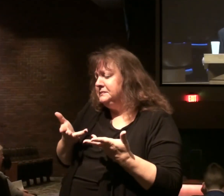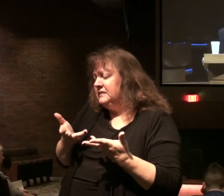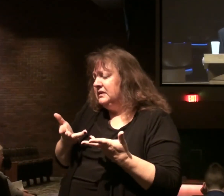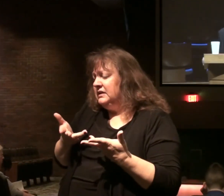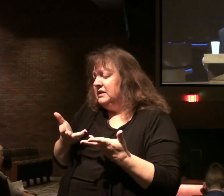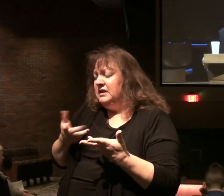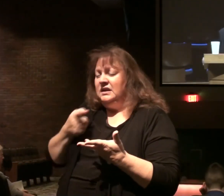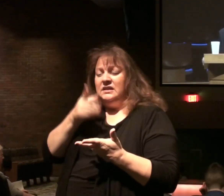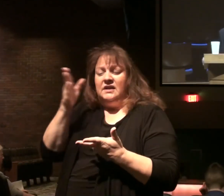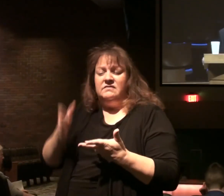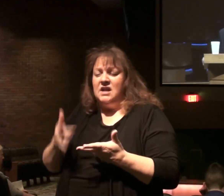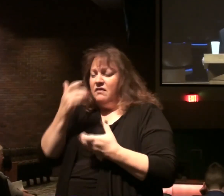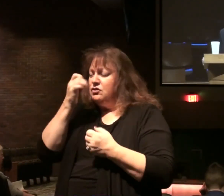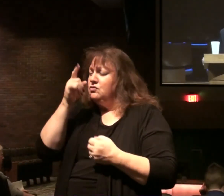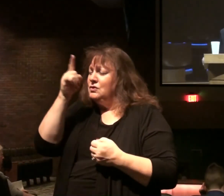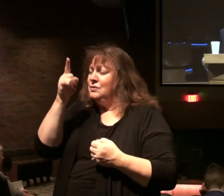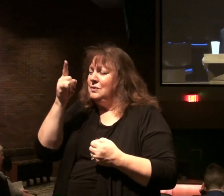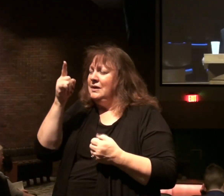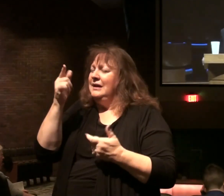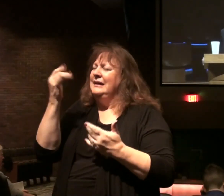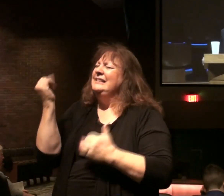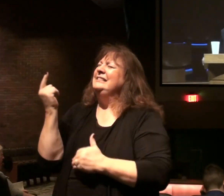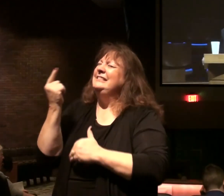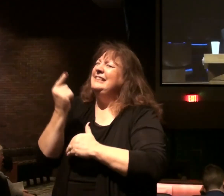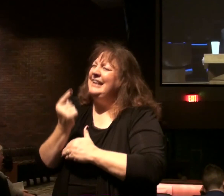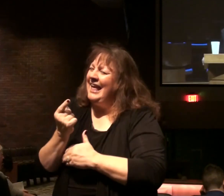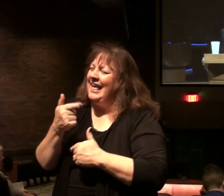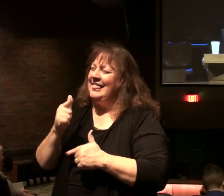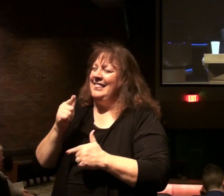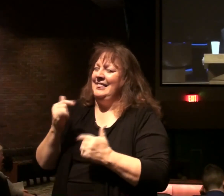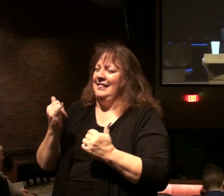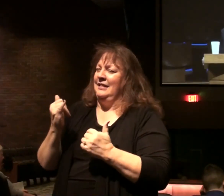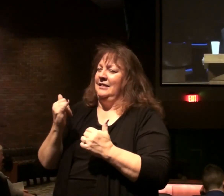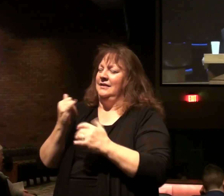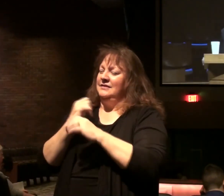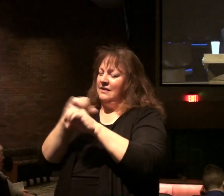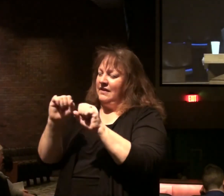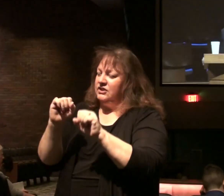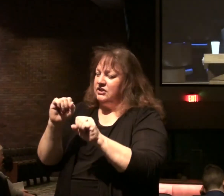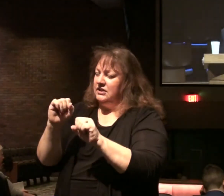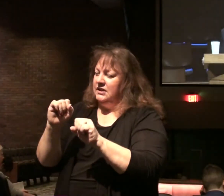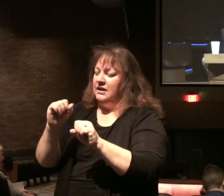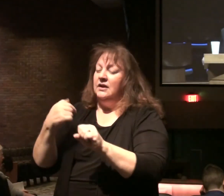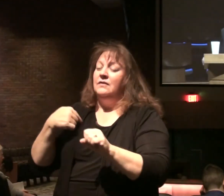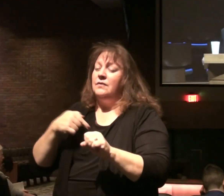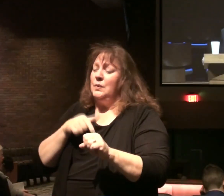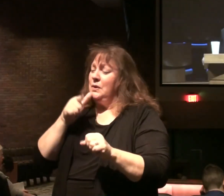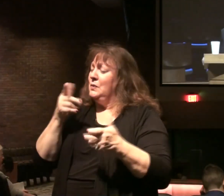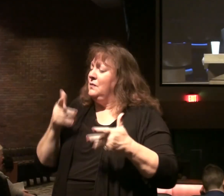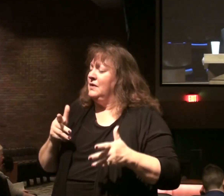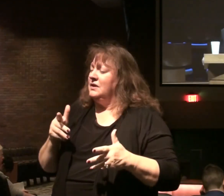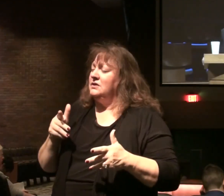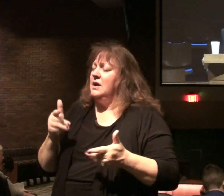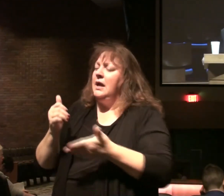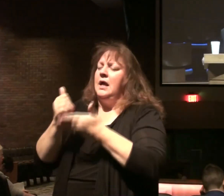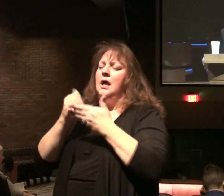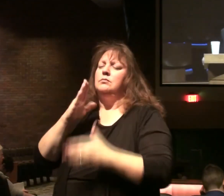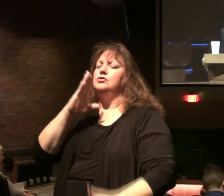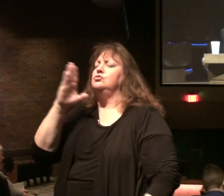Lord they've never trusted you. May this be a day of salvation for them. And Lord for those of us who have. May we never